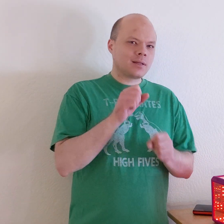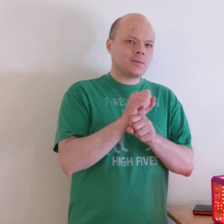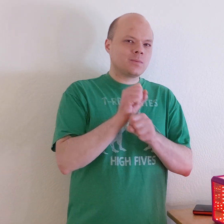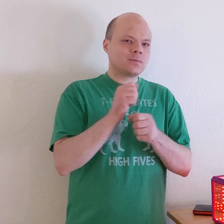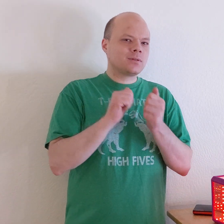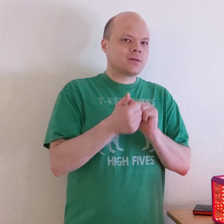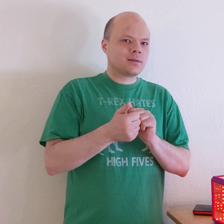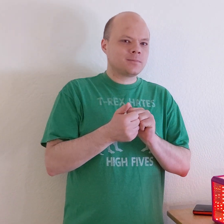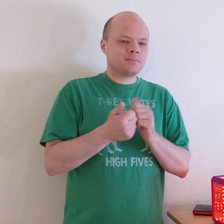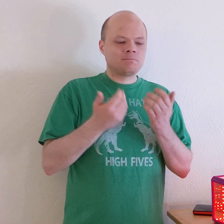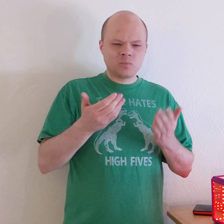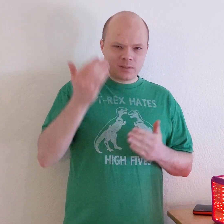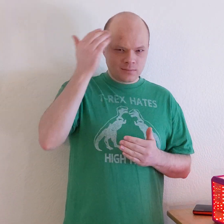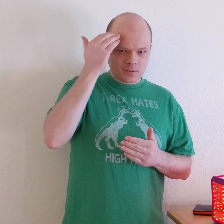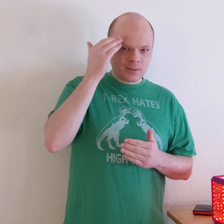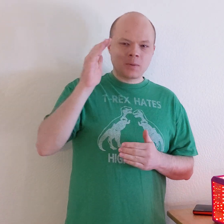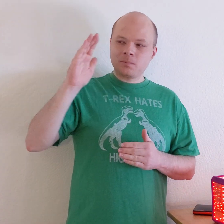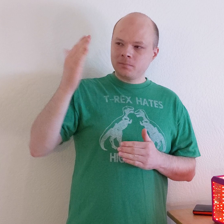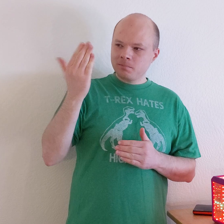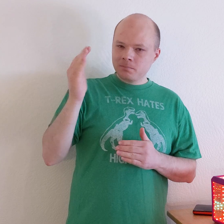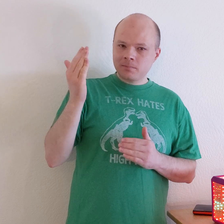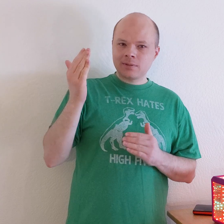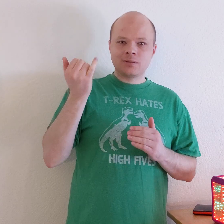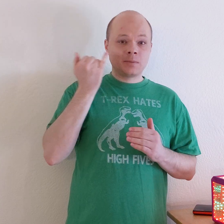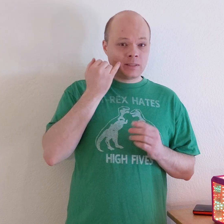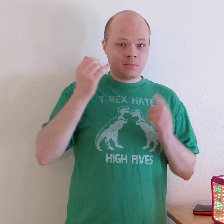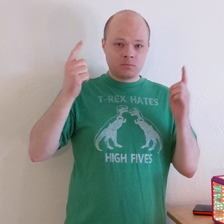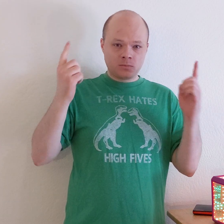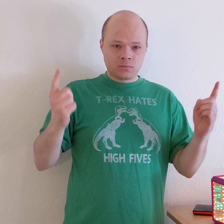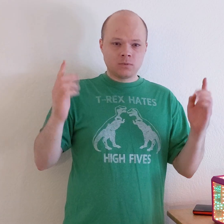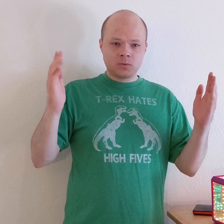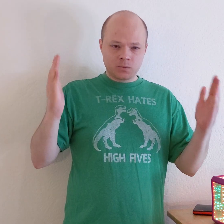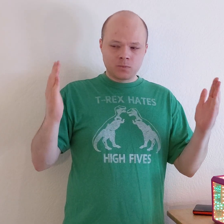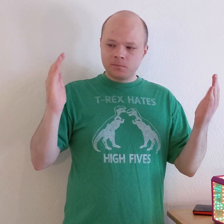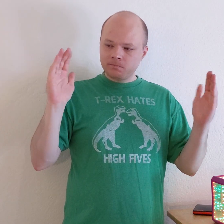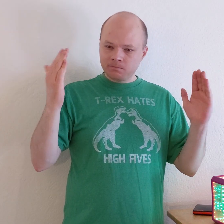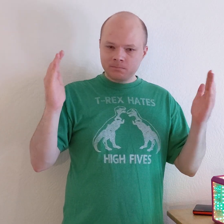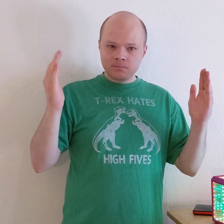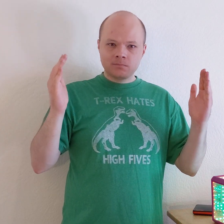How does it work? Well, you know if you have two mirrors, and you stand between them,